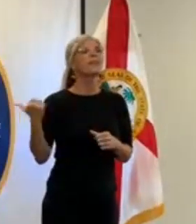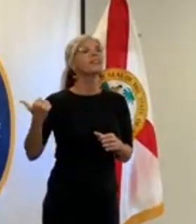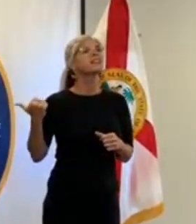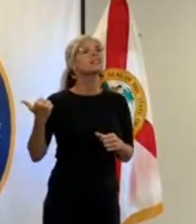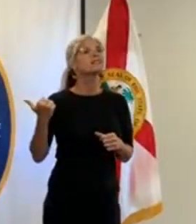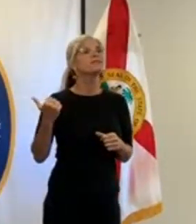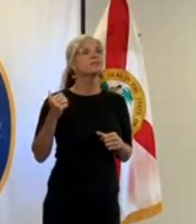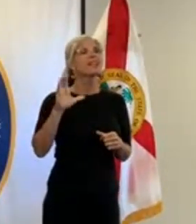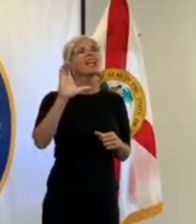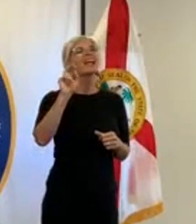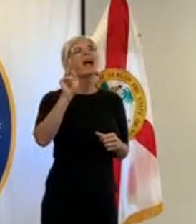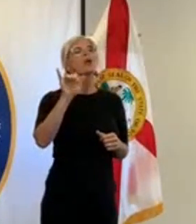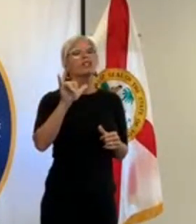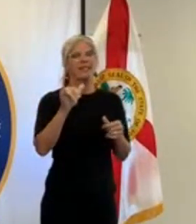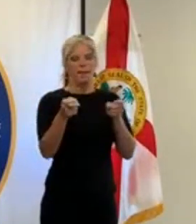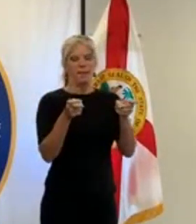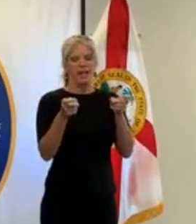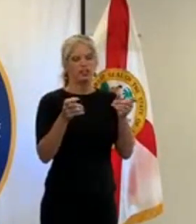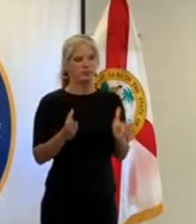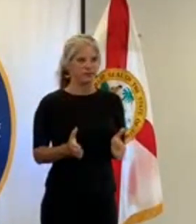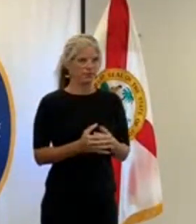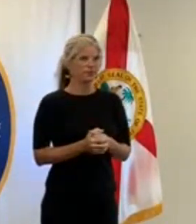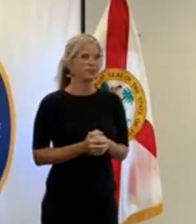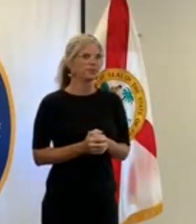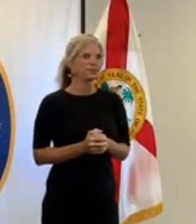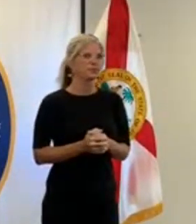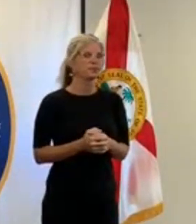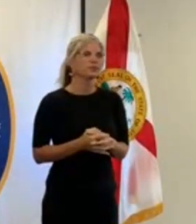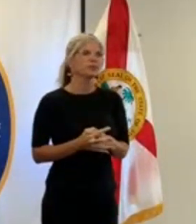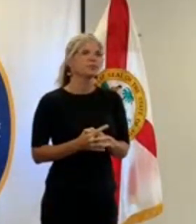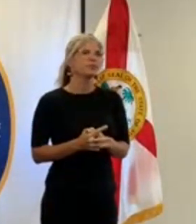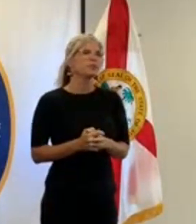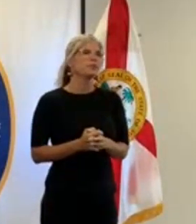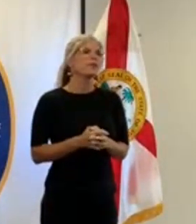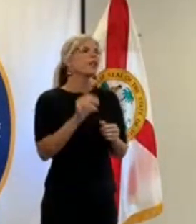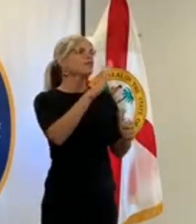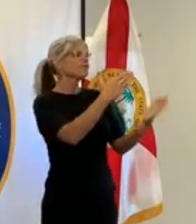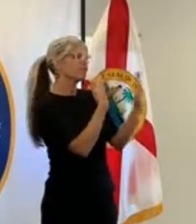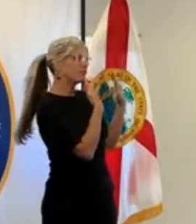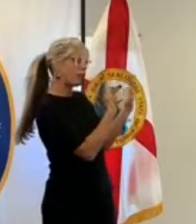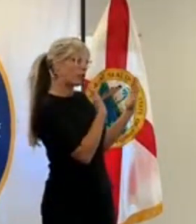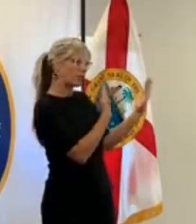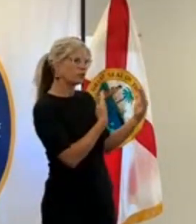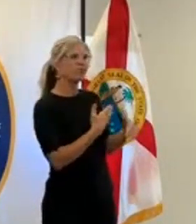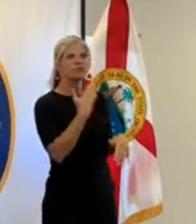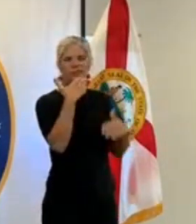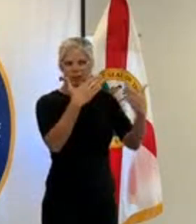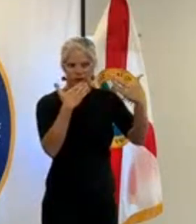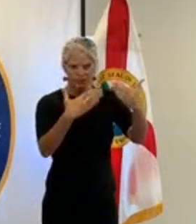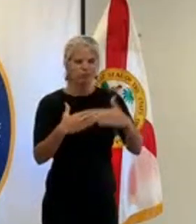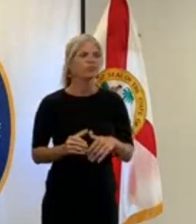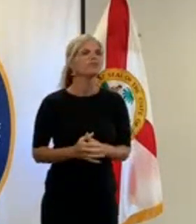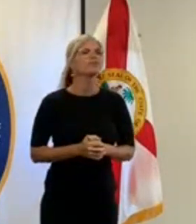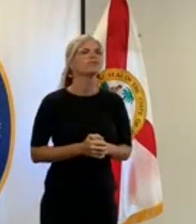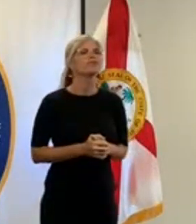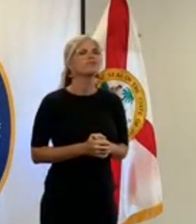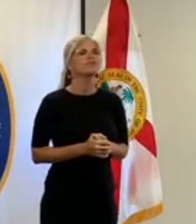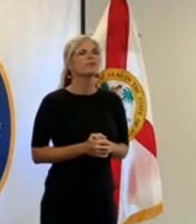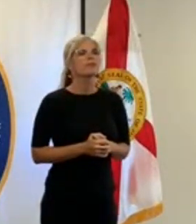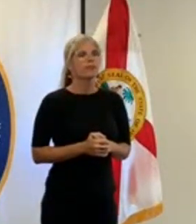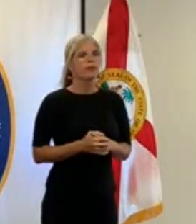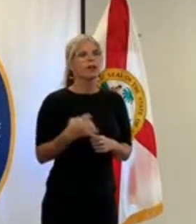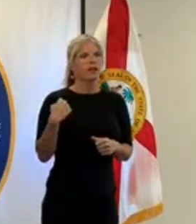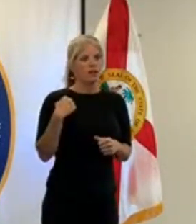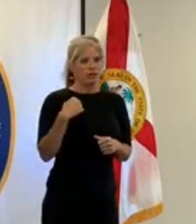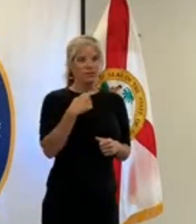okay thank you heather good afternoon ladies and gentlemen thank you john thank you heather for your latest updates uh we continue to work